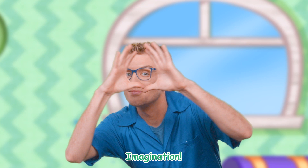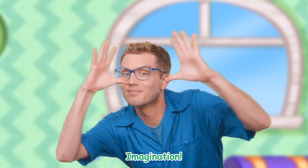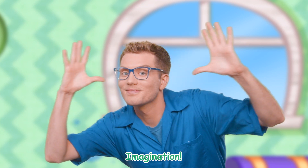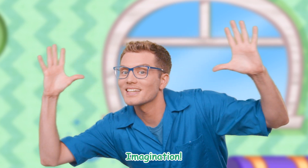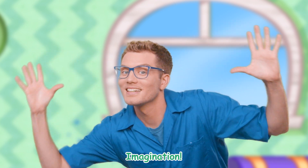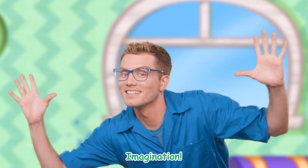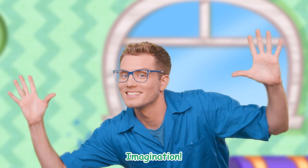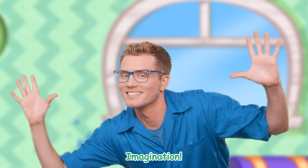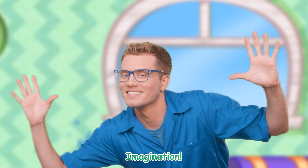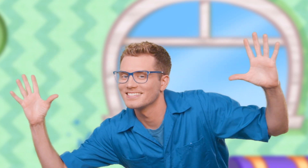Imagination!